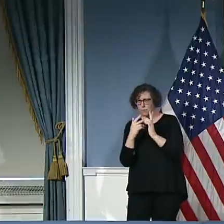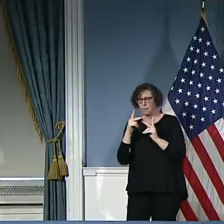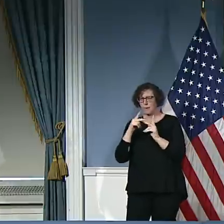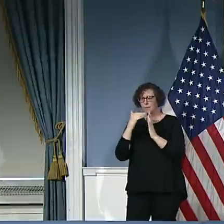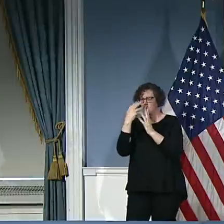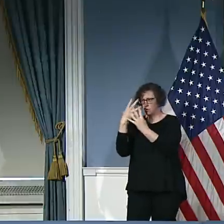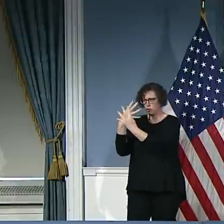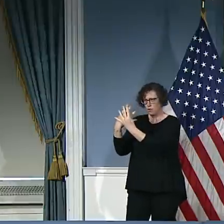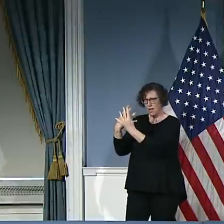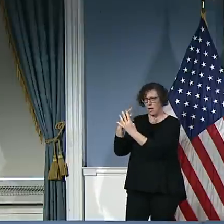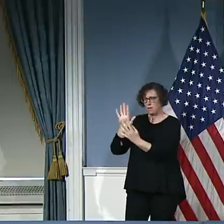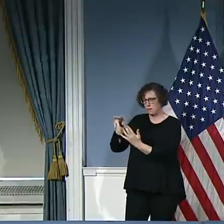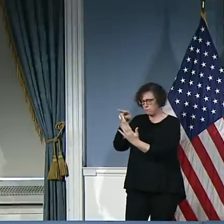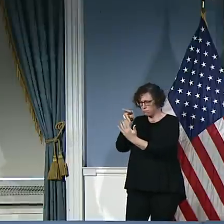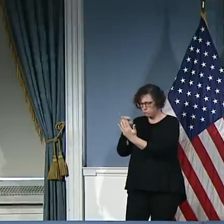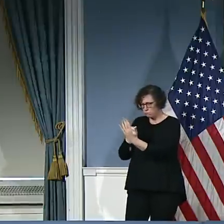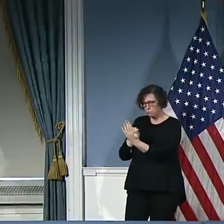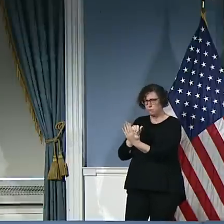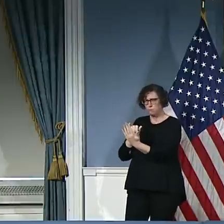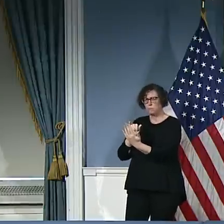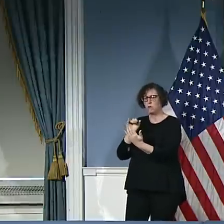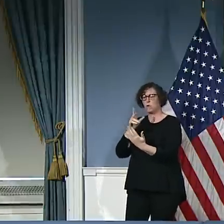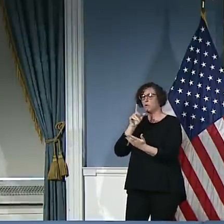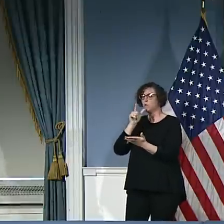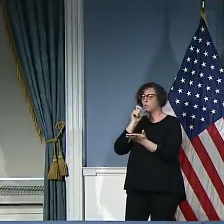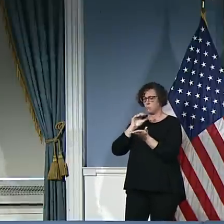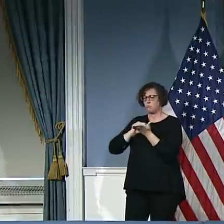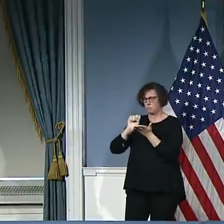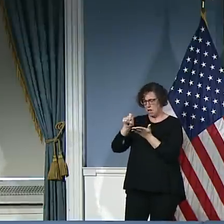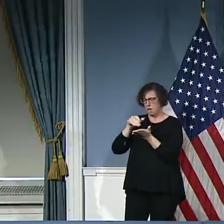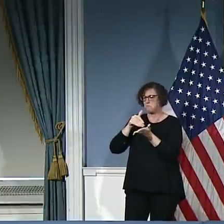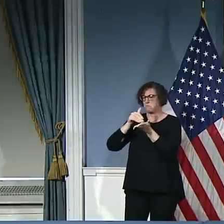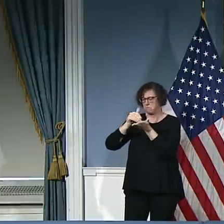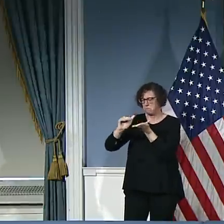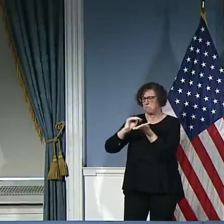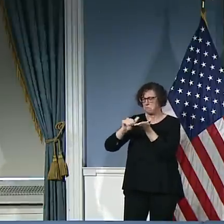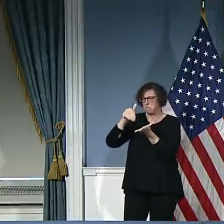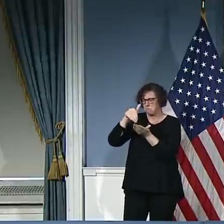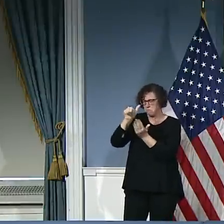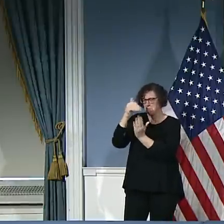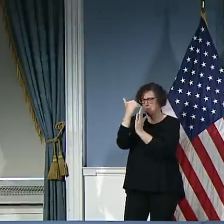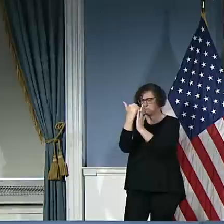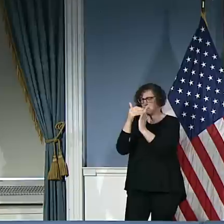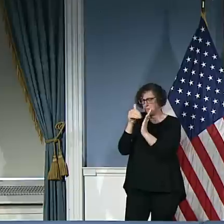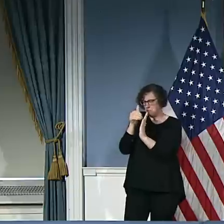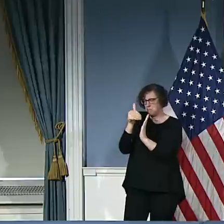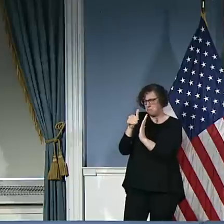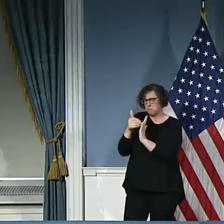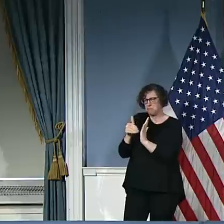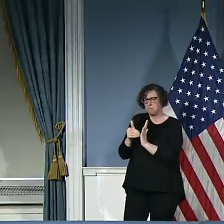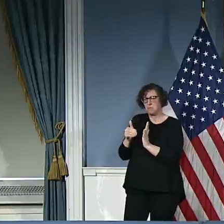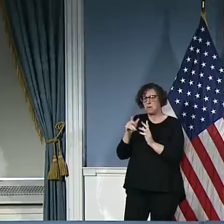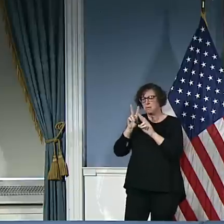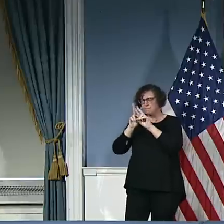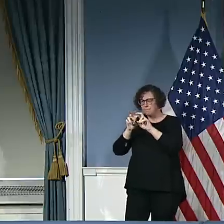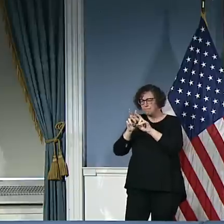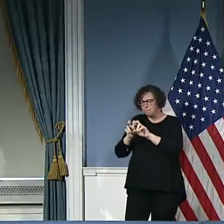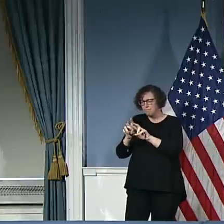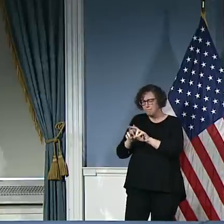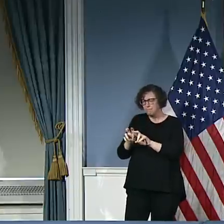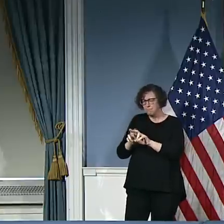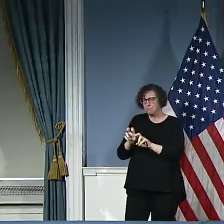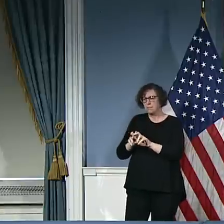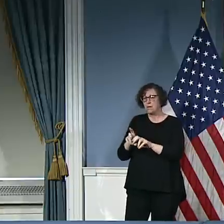due to get out in a certain amount of time. One of the basic, I think, things that would paint you a good picture is, for